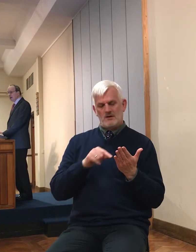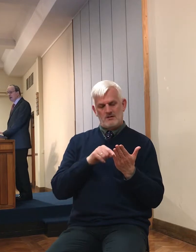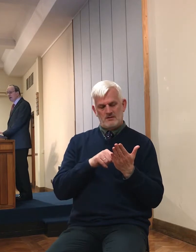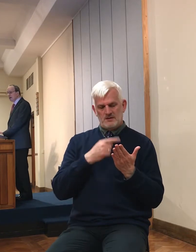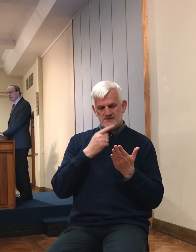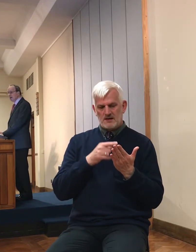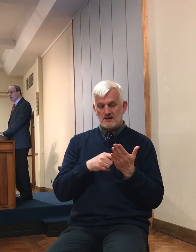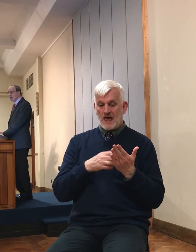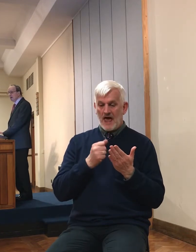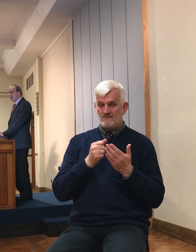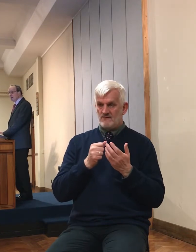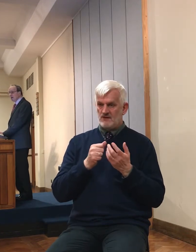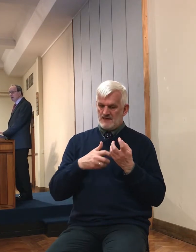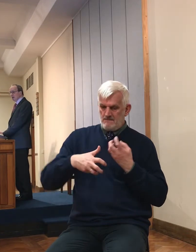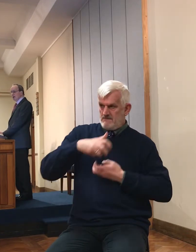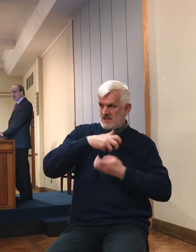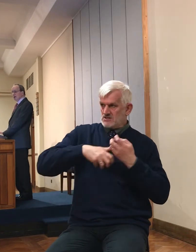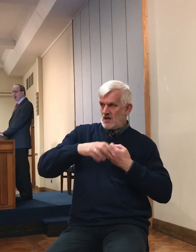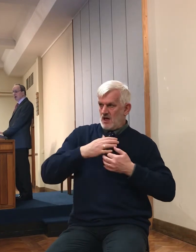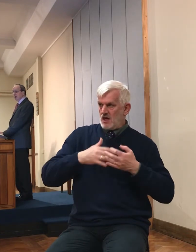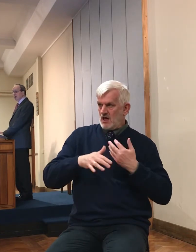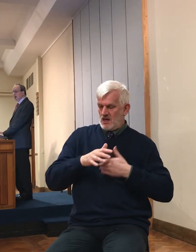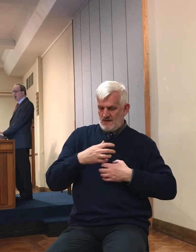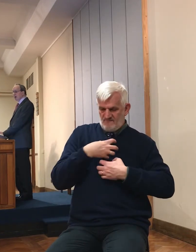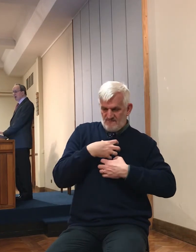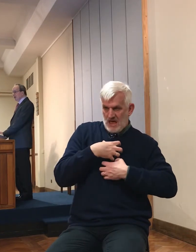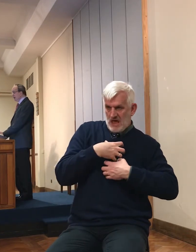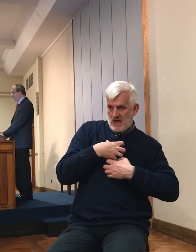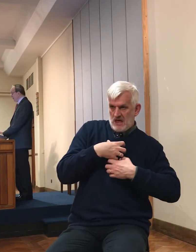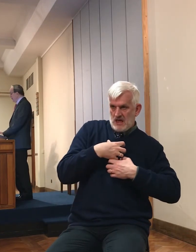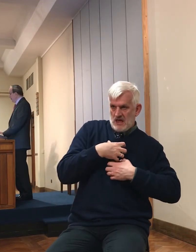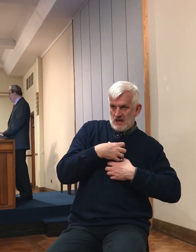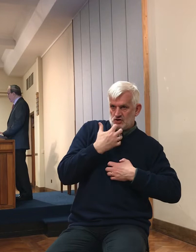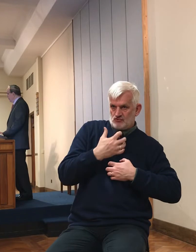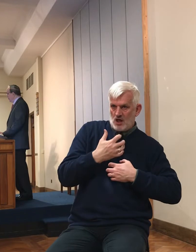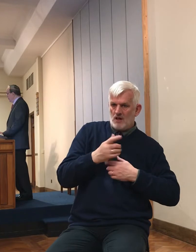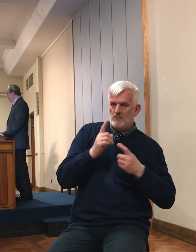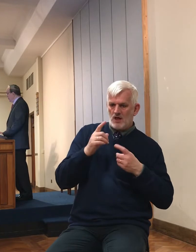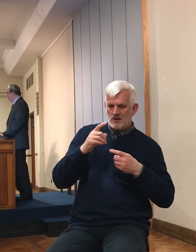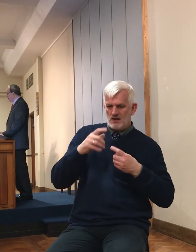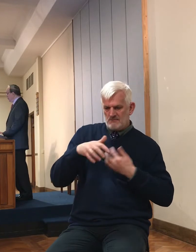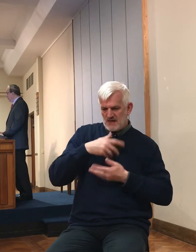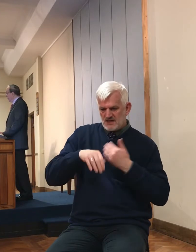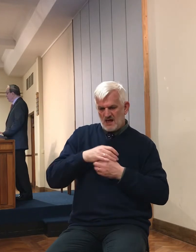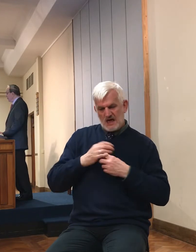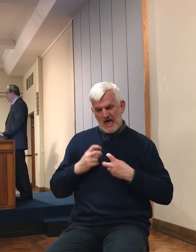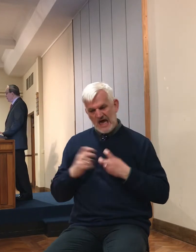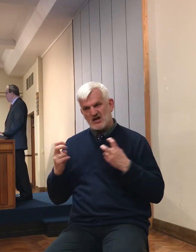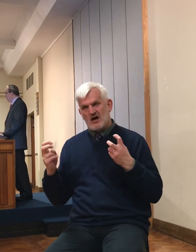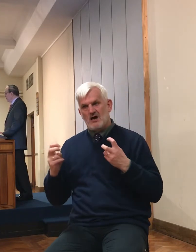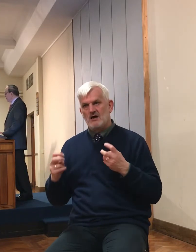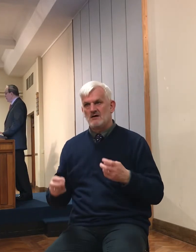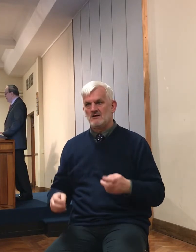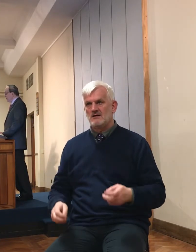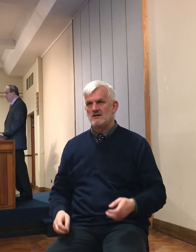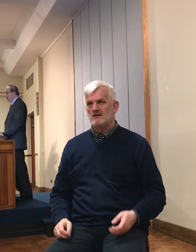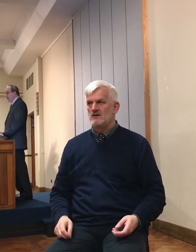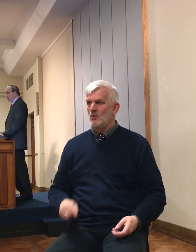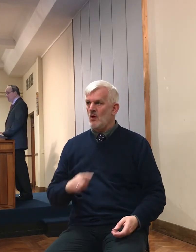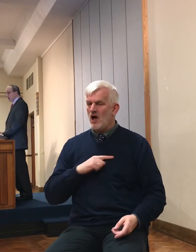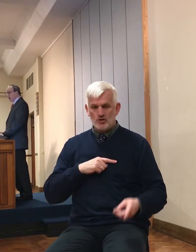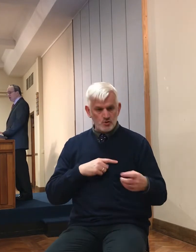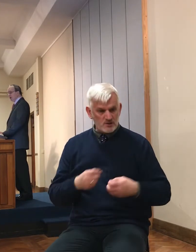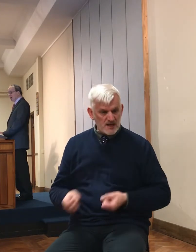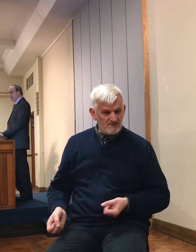fear of Israel and yet fury towards those who capitulated